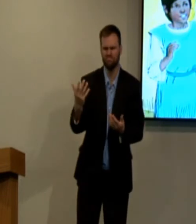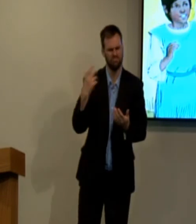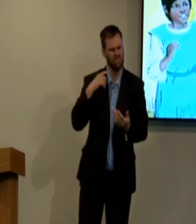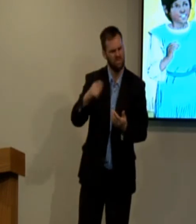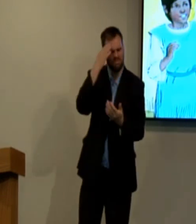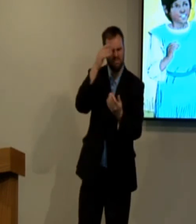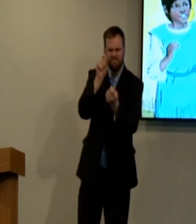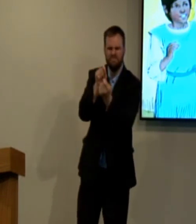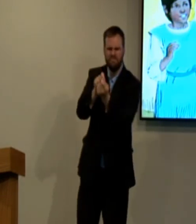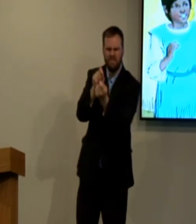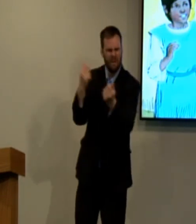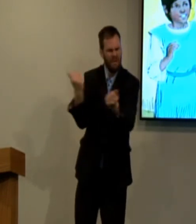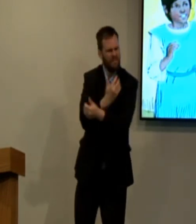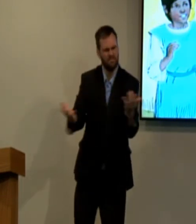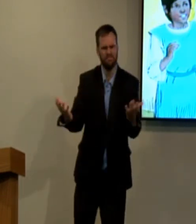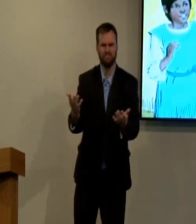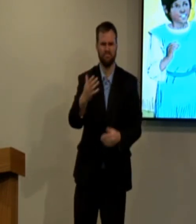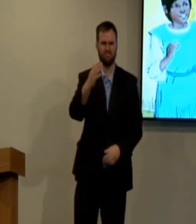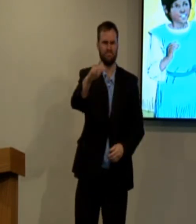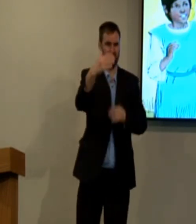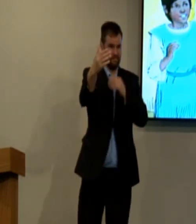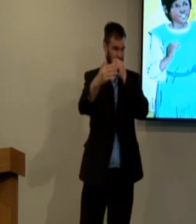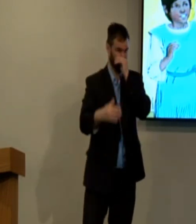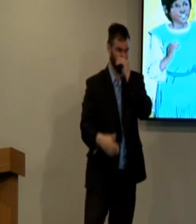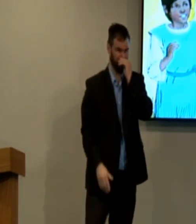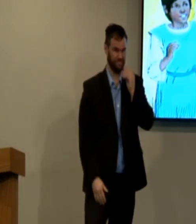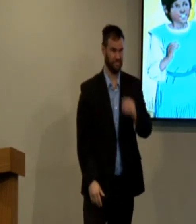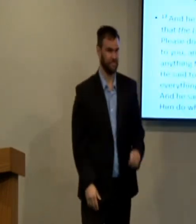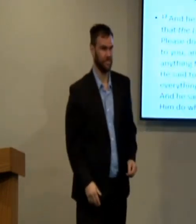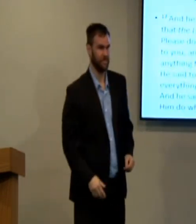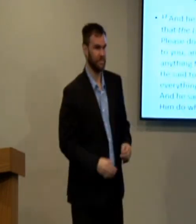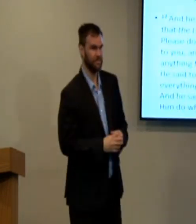Eli said, please tell me. I have to know exactly everything the Lord spoke to you.